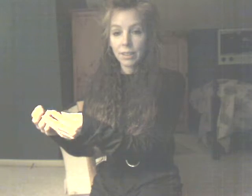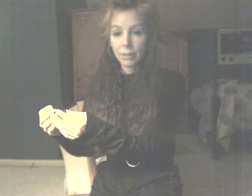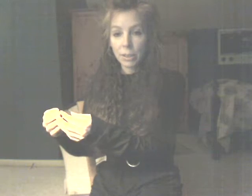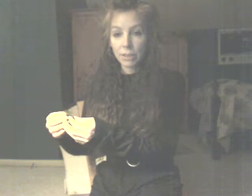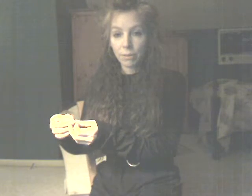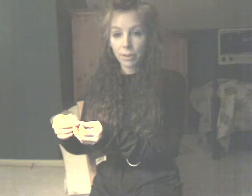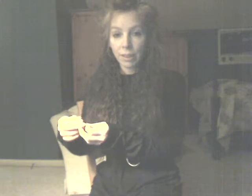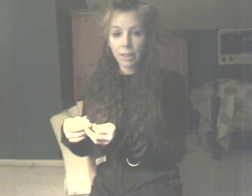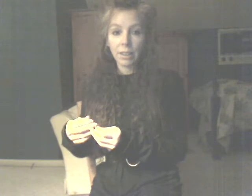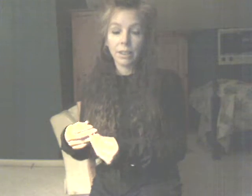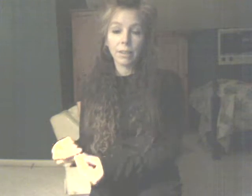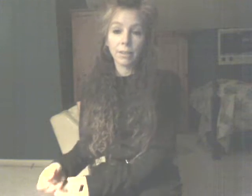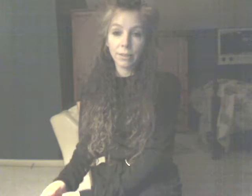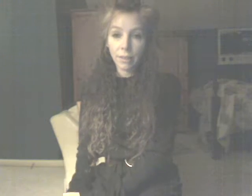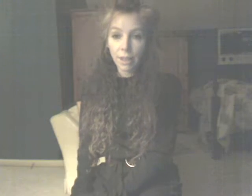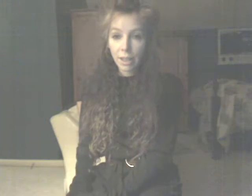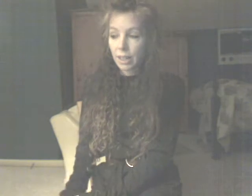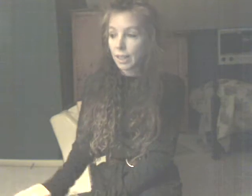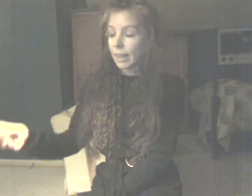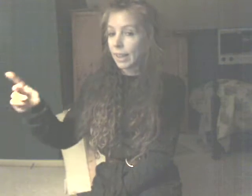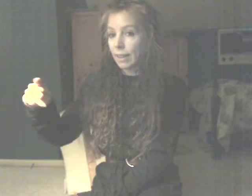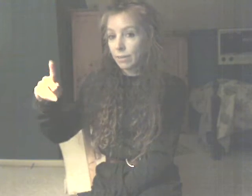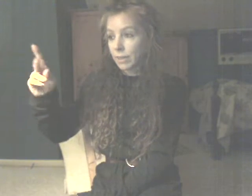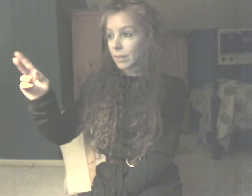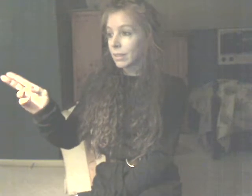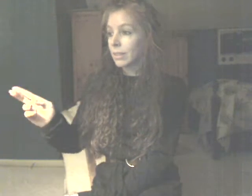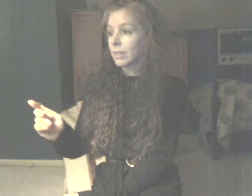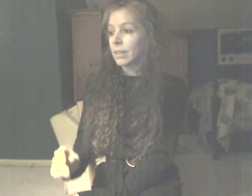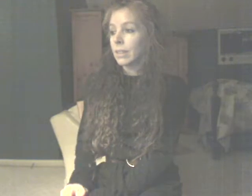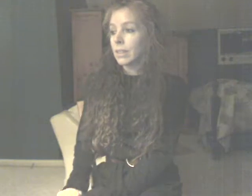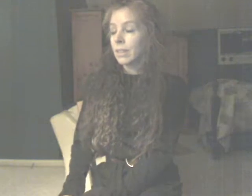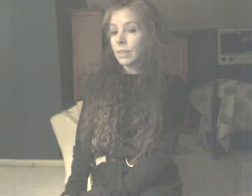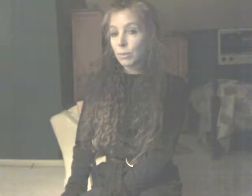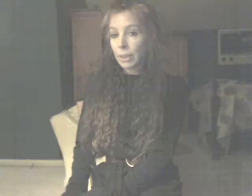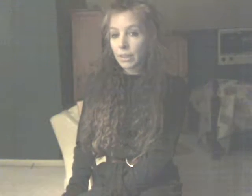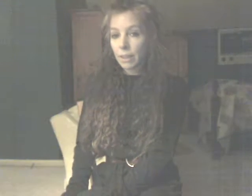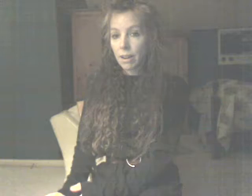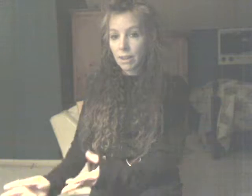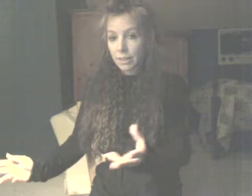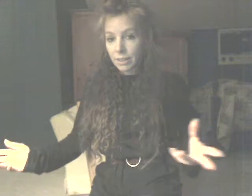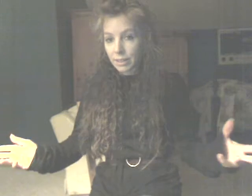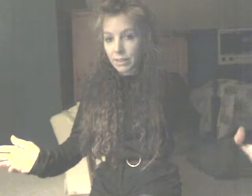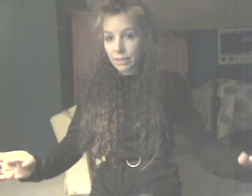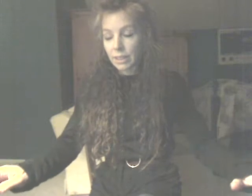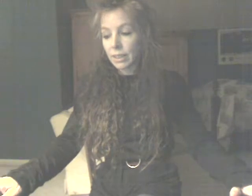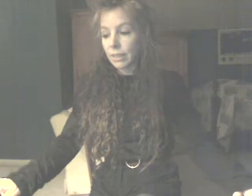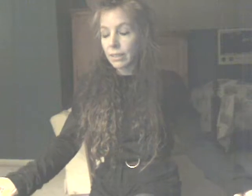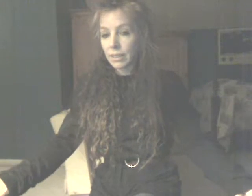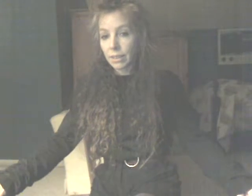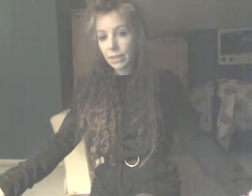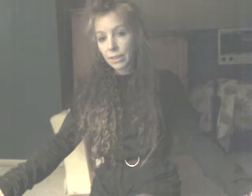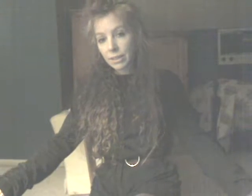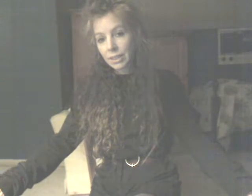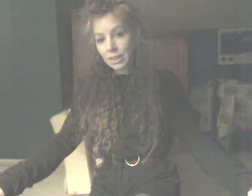the expressant free, like have the, wear their hearts literally on their sleeve